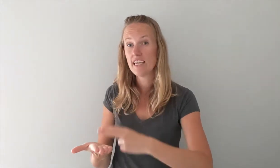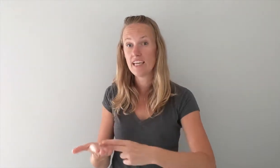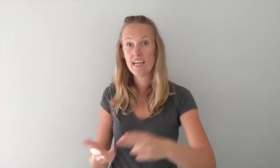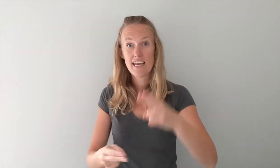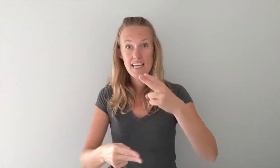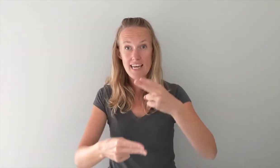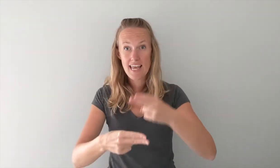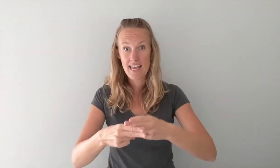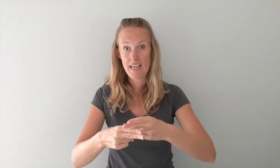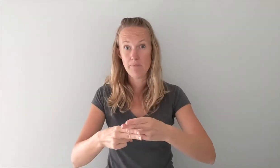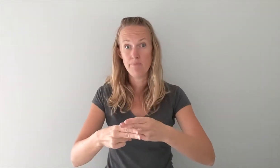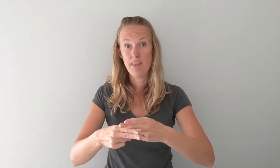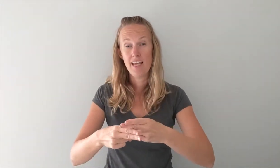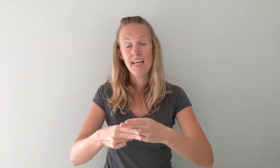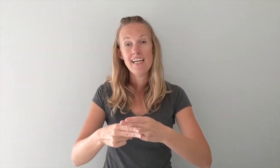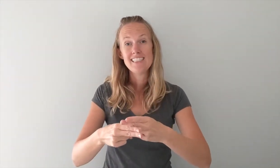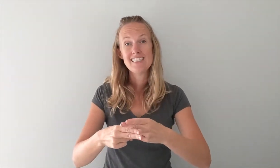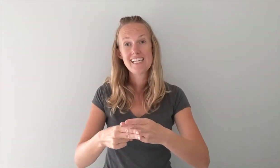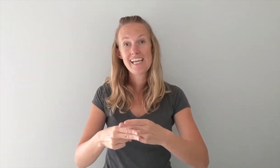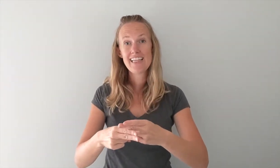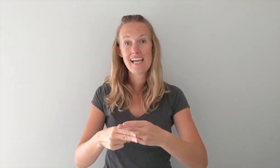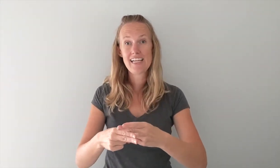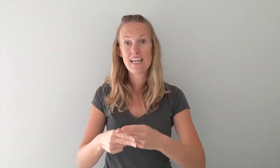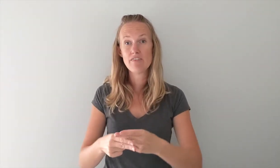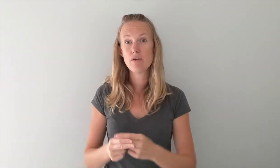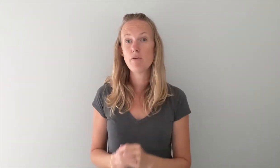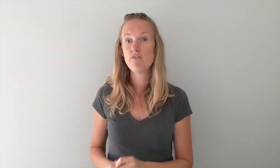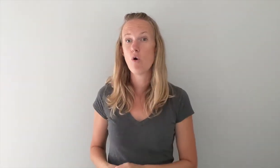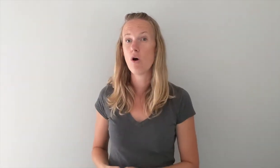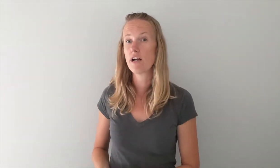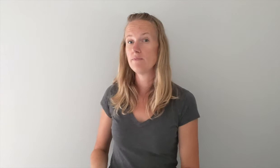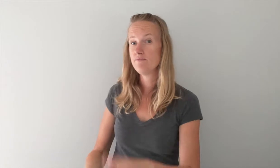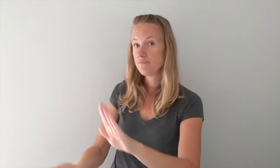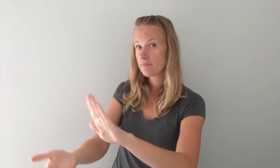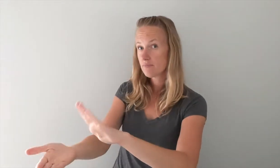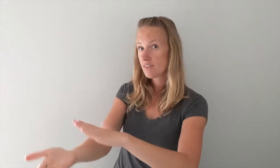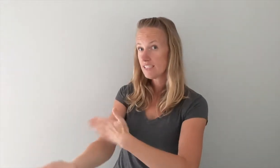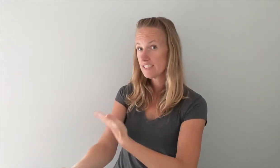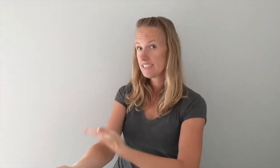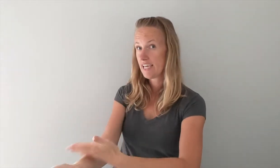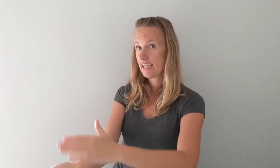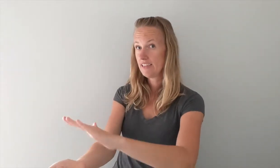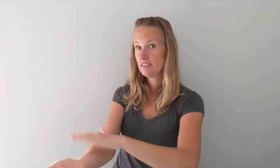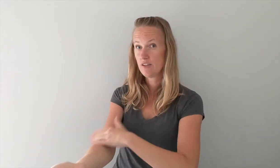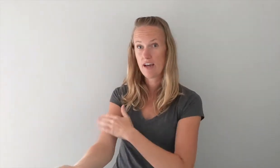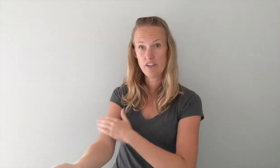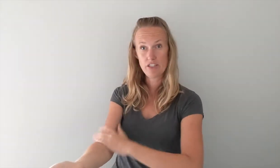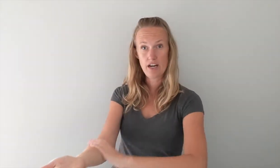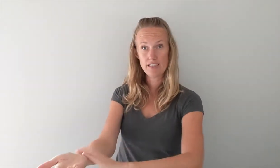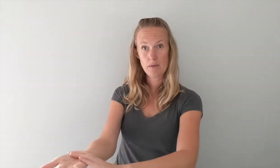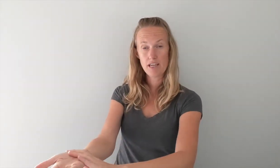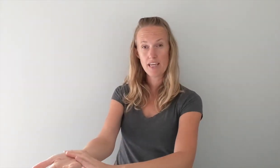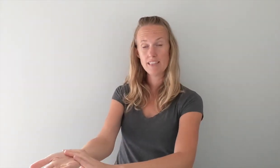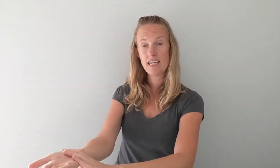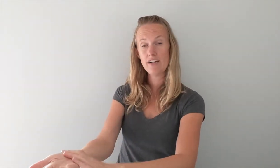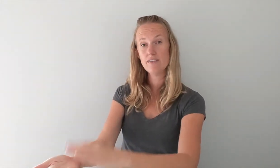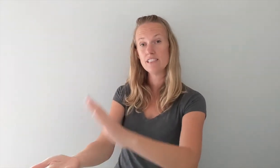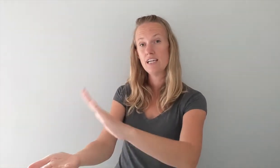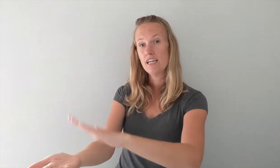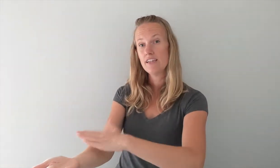name. Sing like never before. Sing so you have your non-dominant hand out your